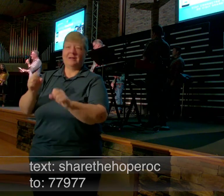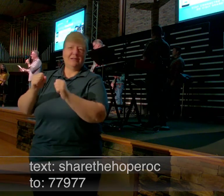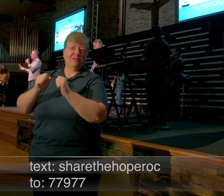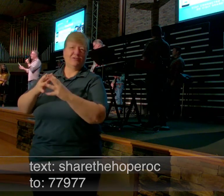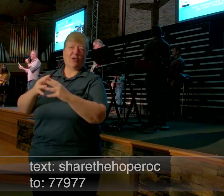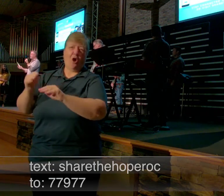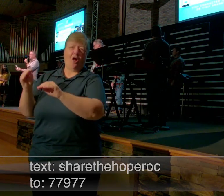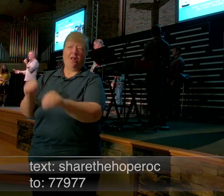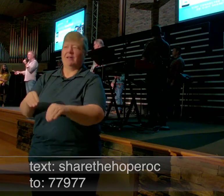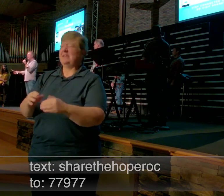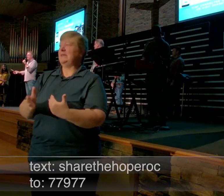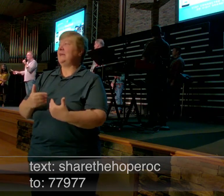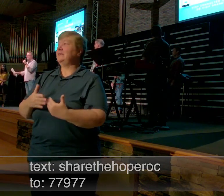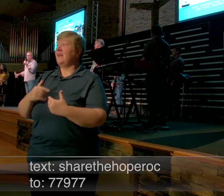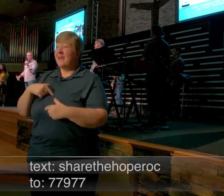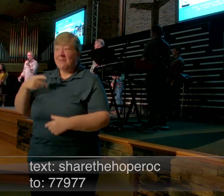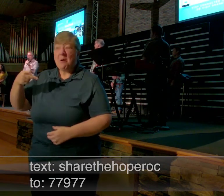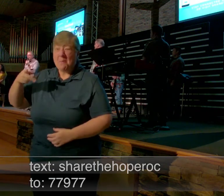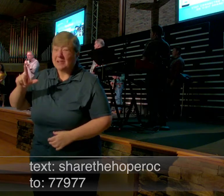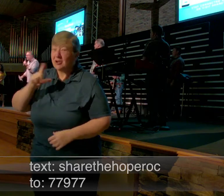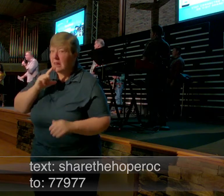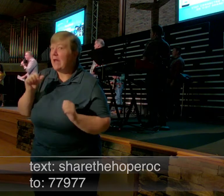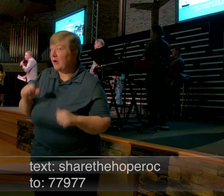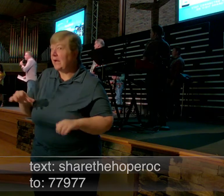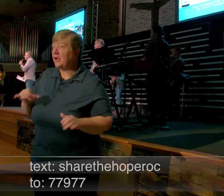Even Pastor Larry can do it. Where's Pastor Larry?